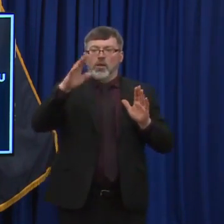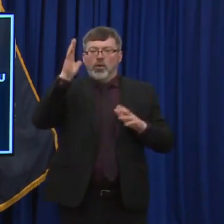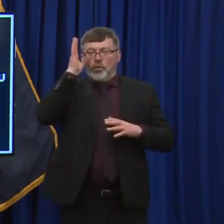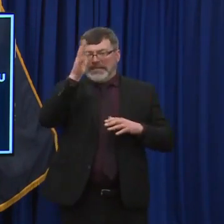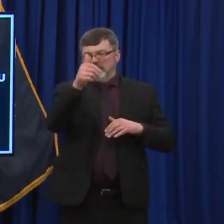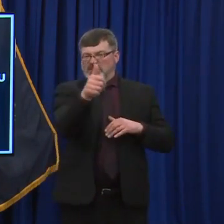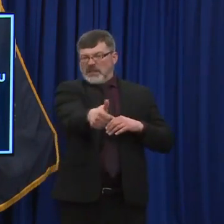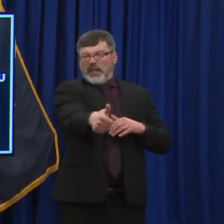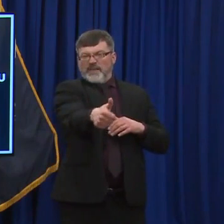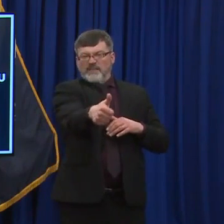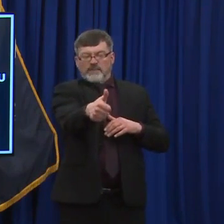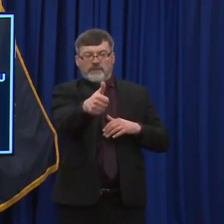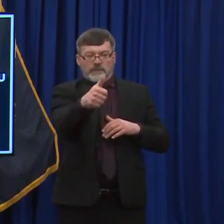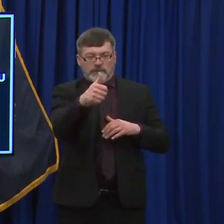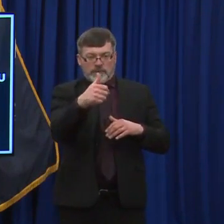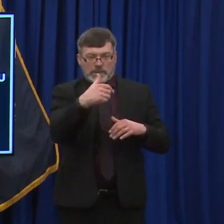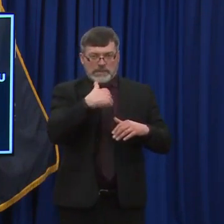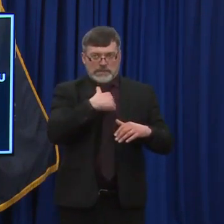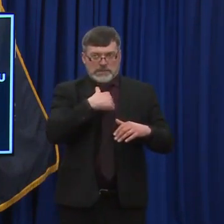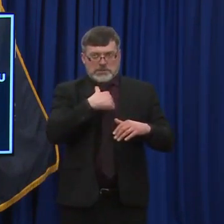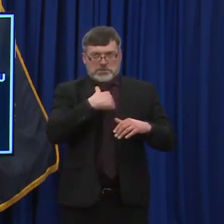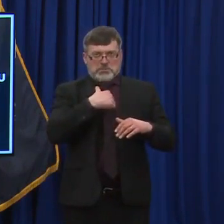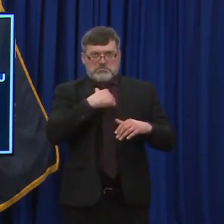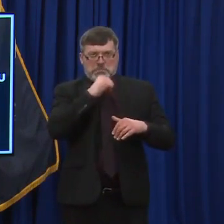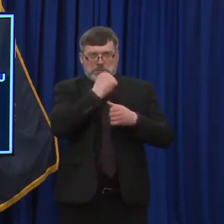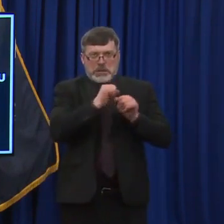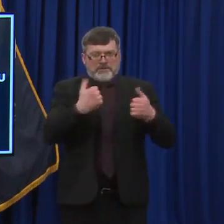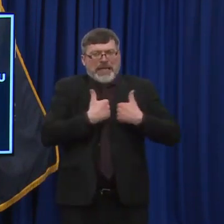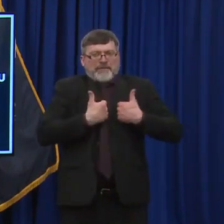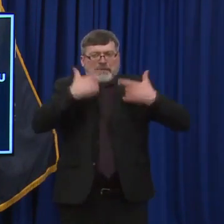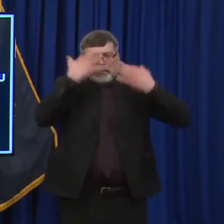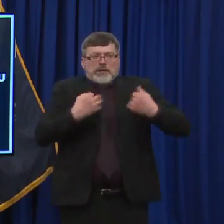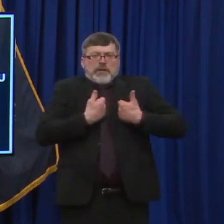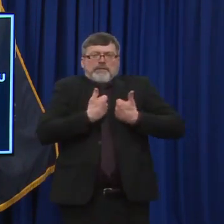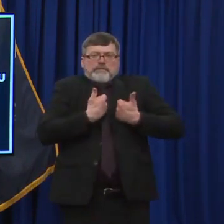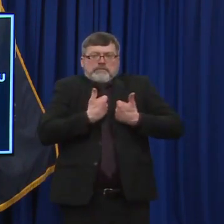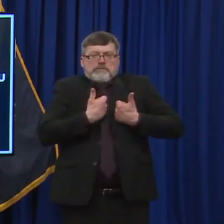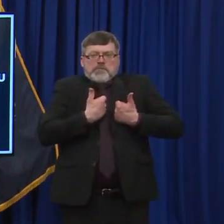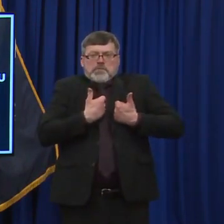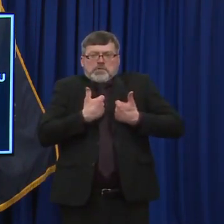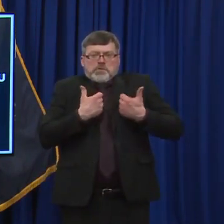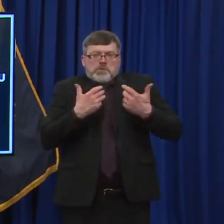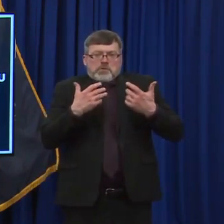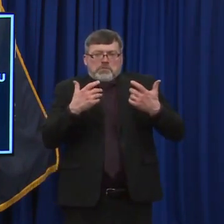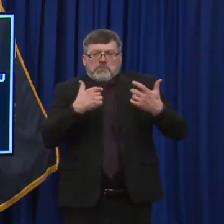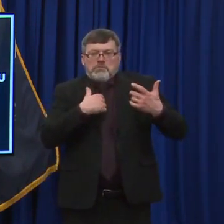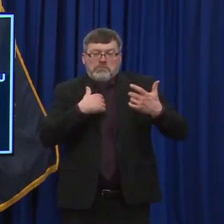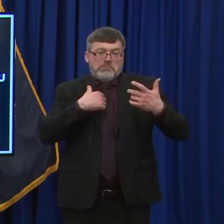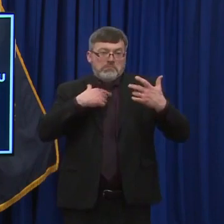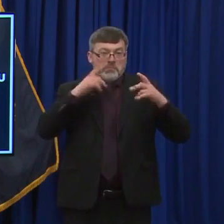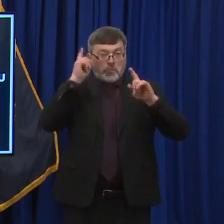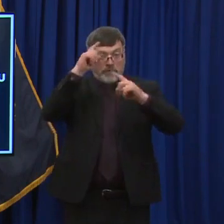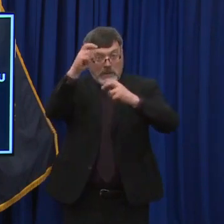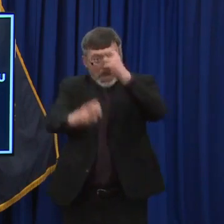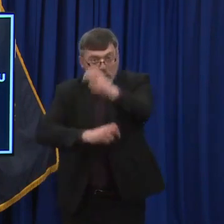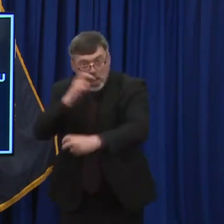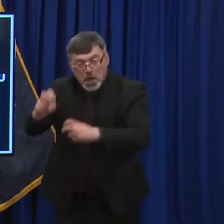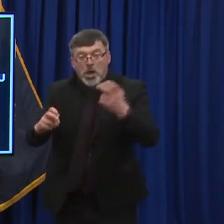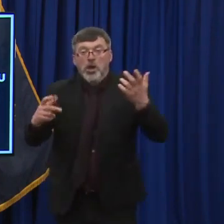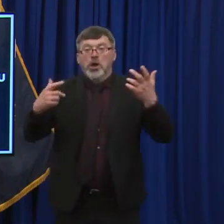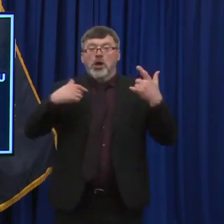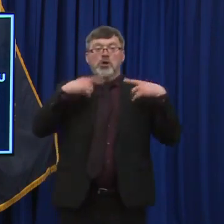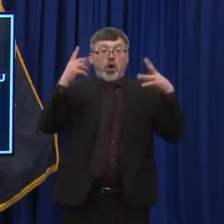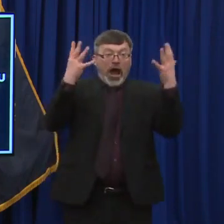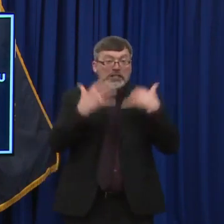the confidence of a lot of their customers that could come through the door, not just in performing arts, but for fairs, or whatever, or what you put, what have you. But those